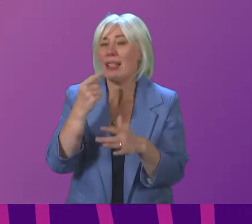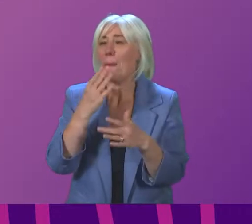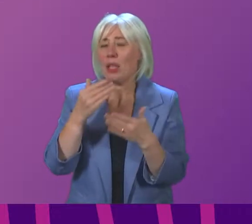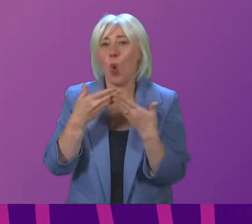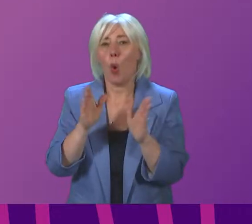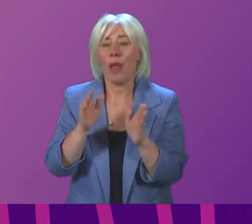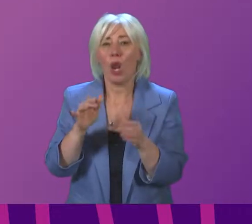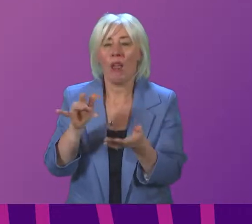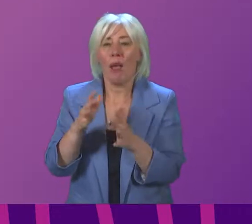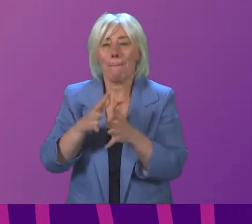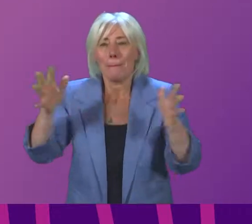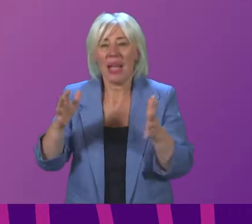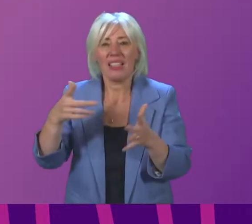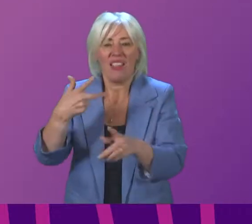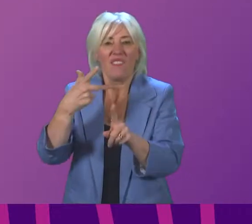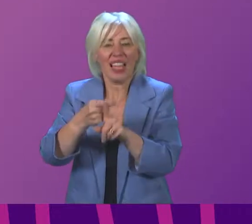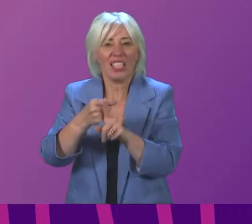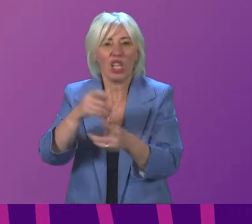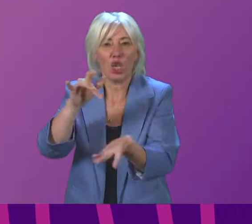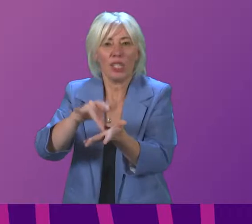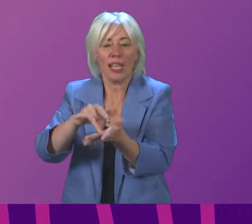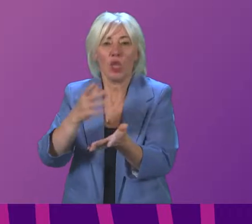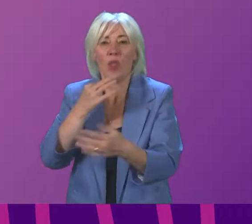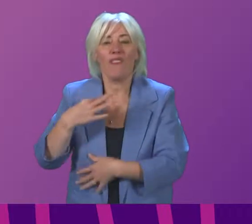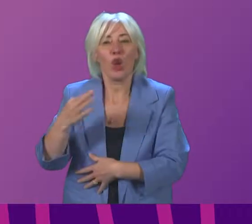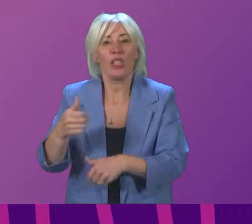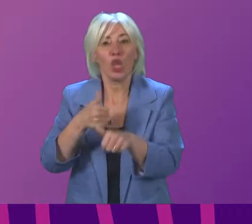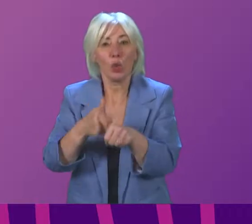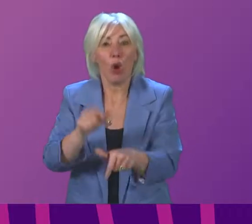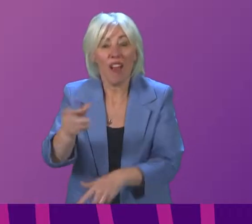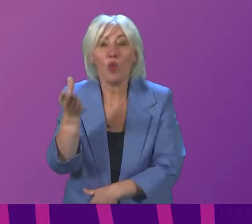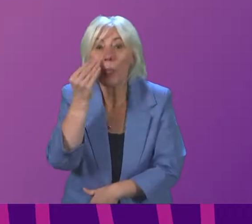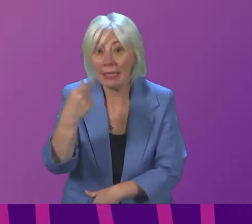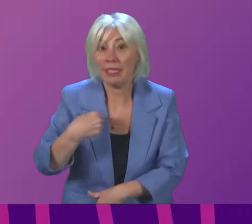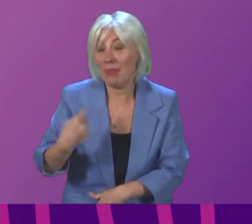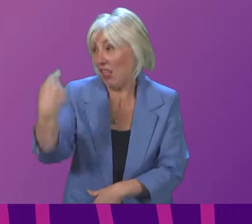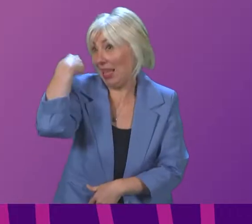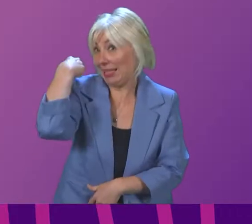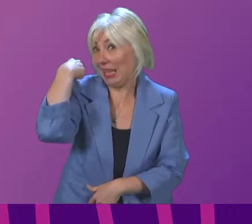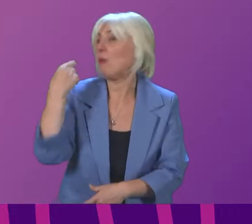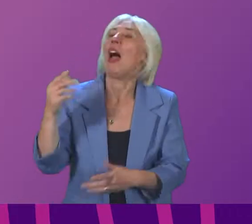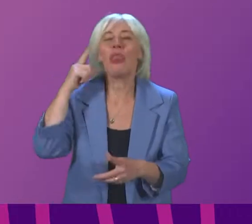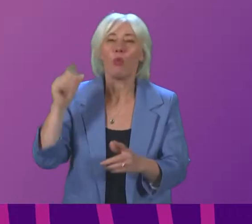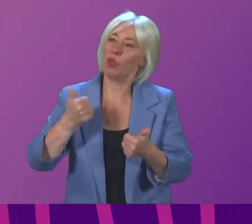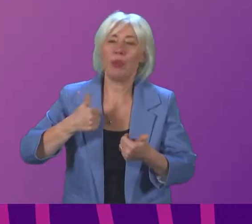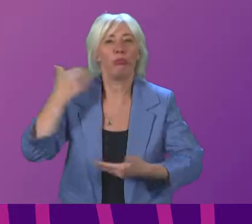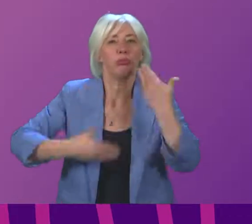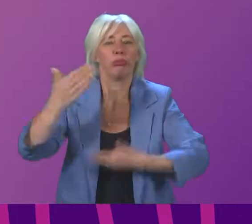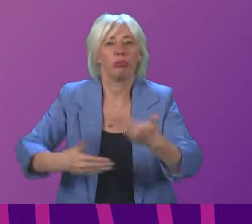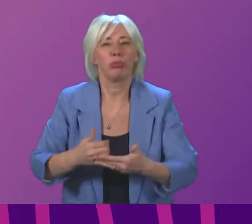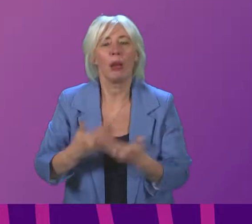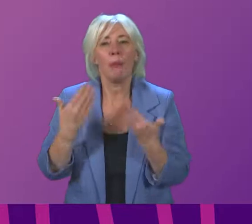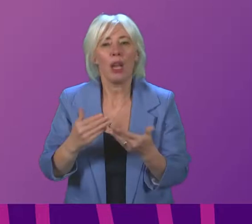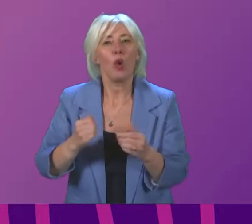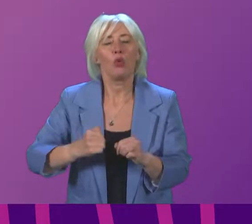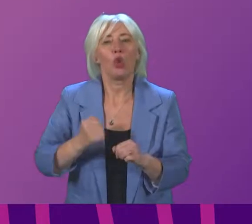centres with local flexibility using volunteer support, and if you'd listened to me then, we'd be well on our way by now. But I welcome the Scottish Government